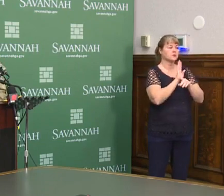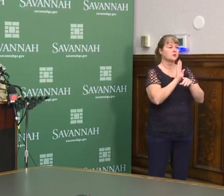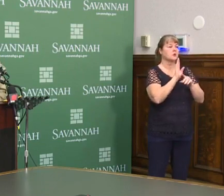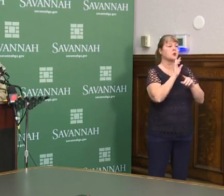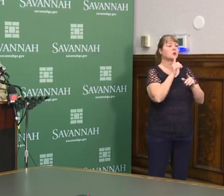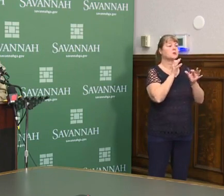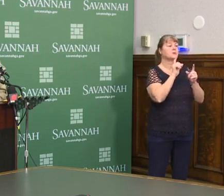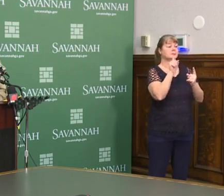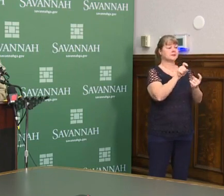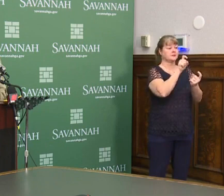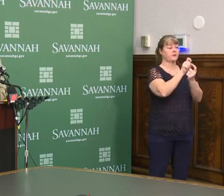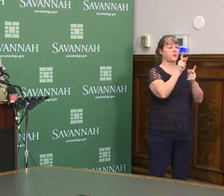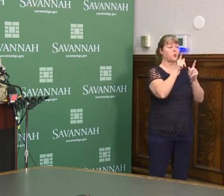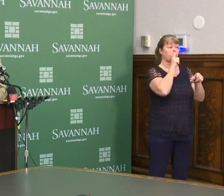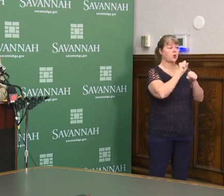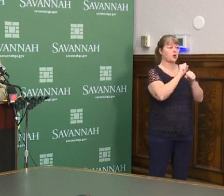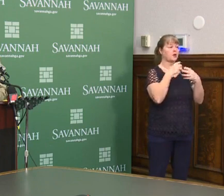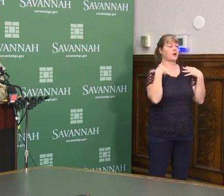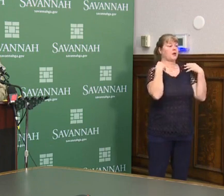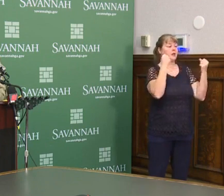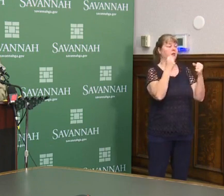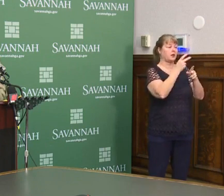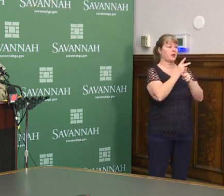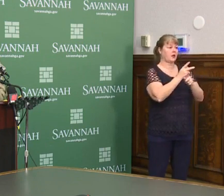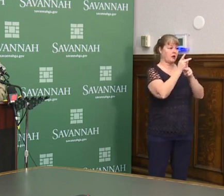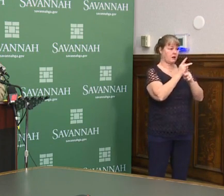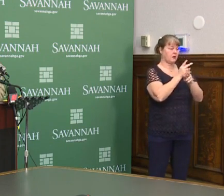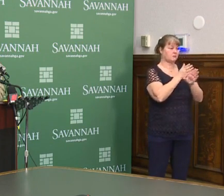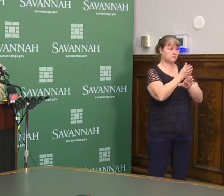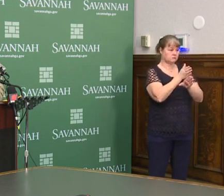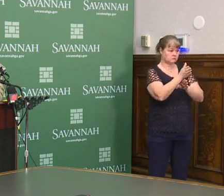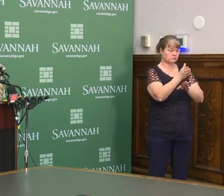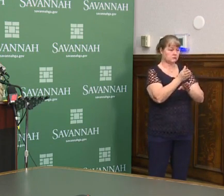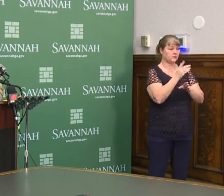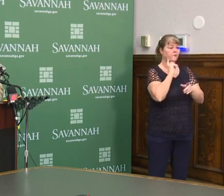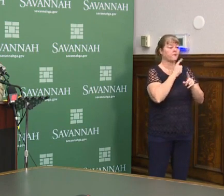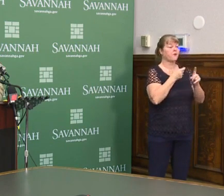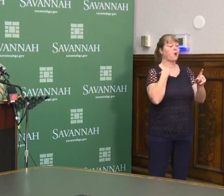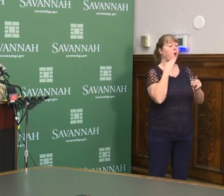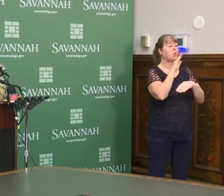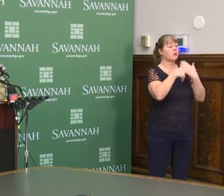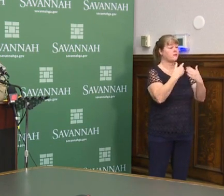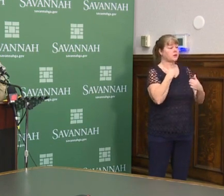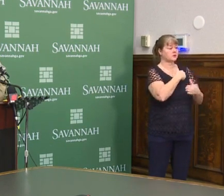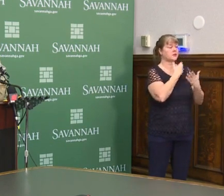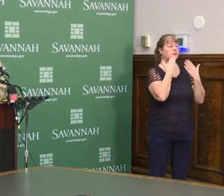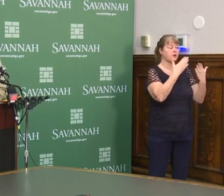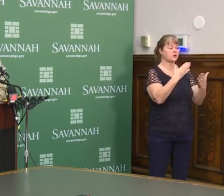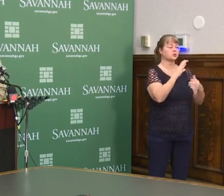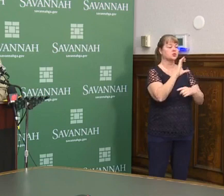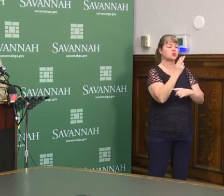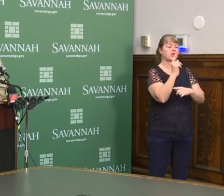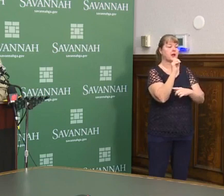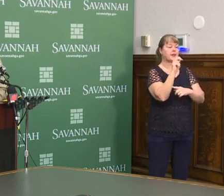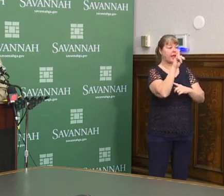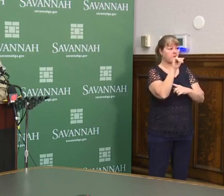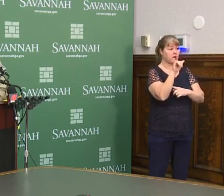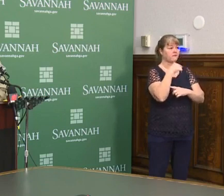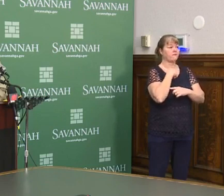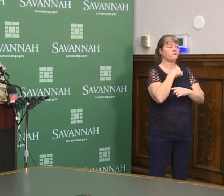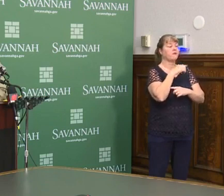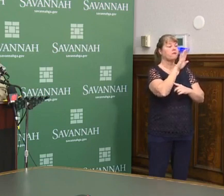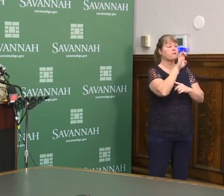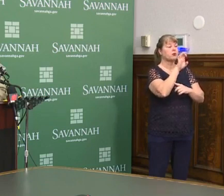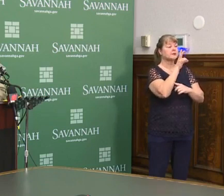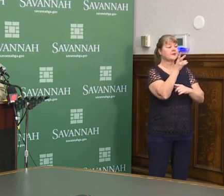field. From all of us to all of you, thank you. Chatham County has experienced a 479